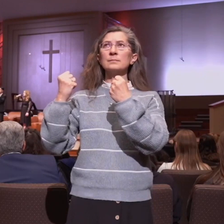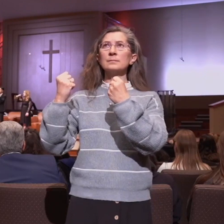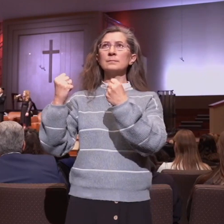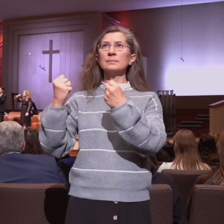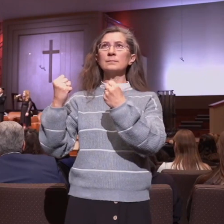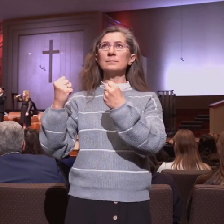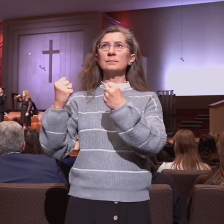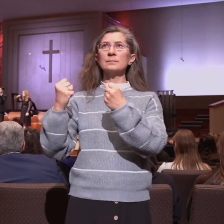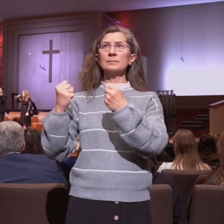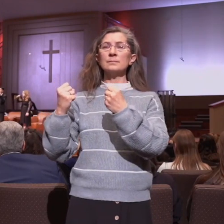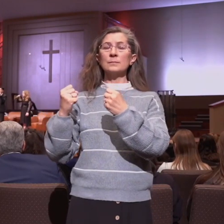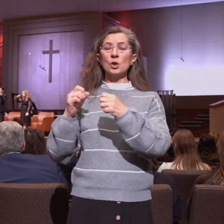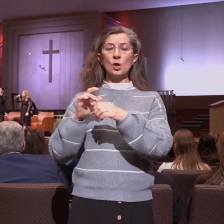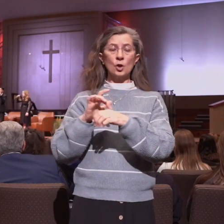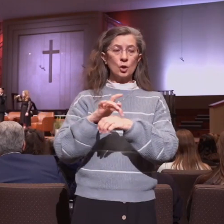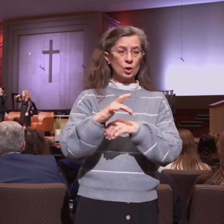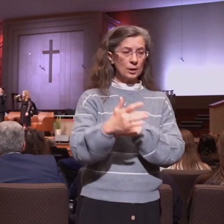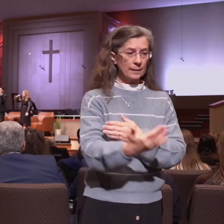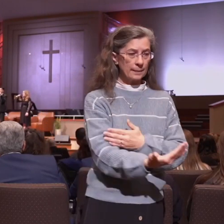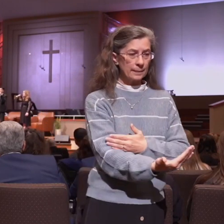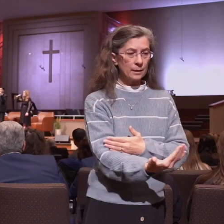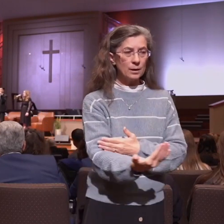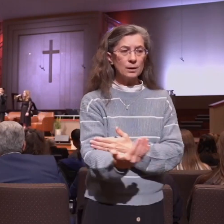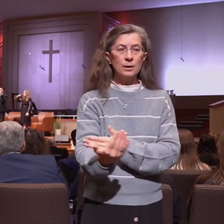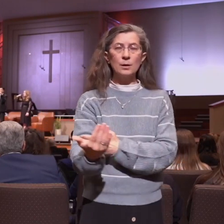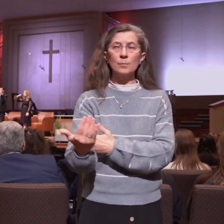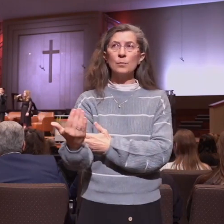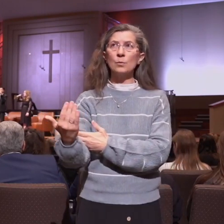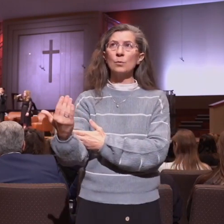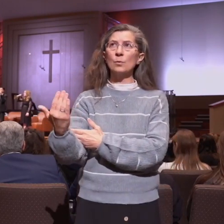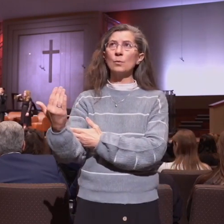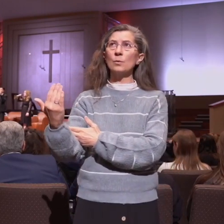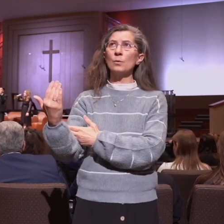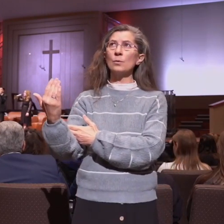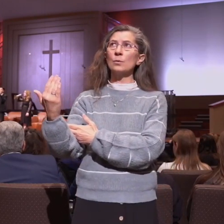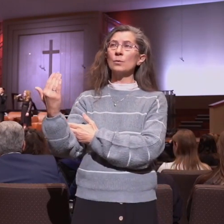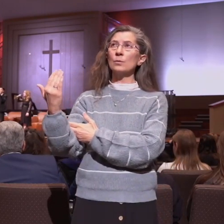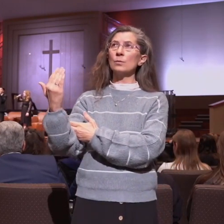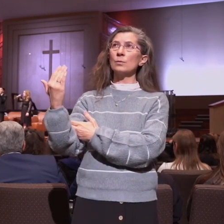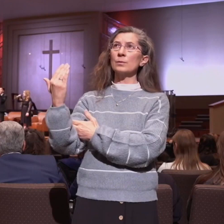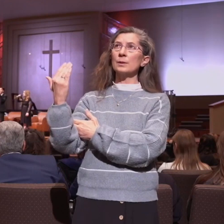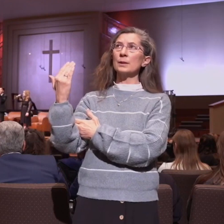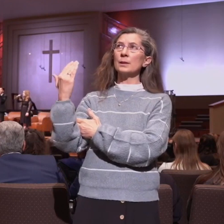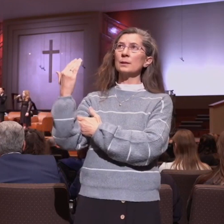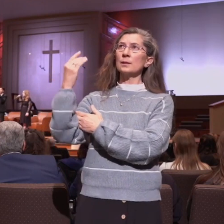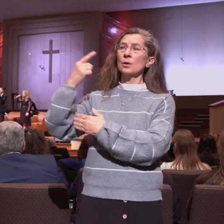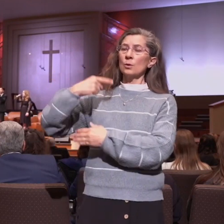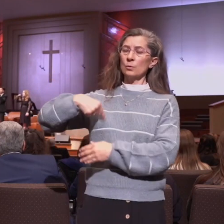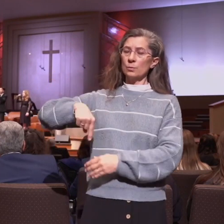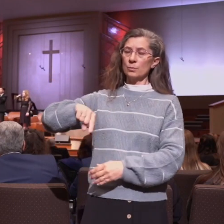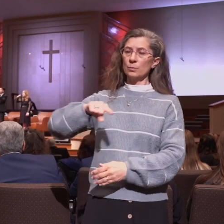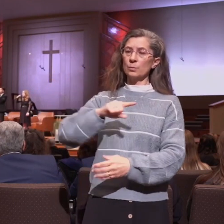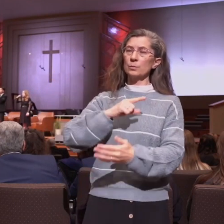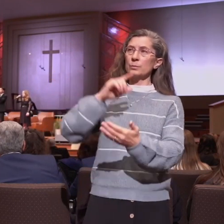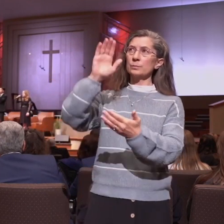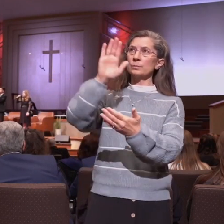Early in the morning, our song